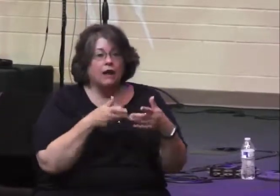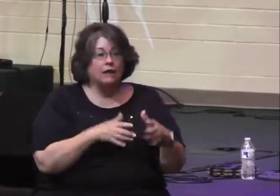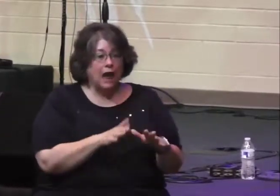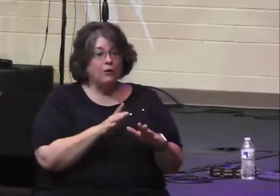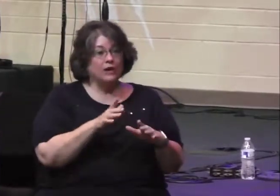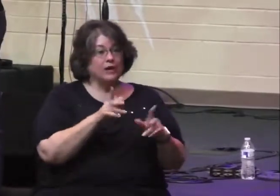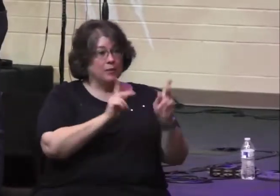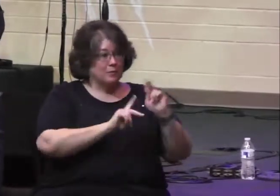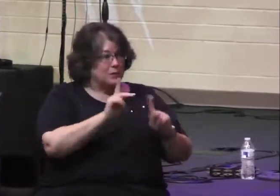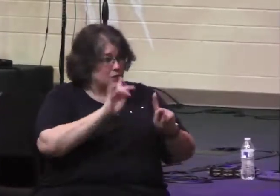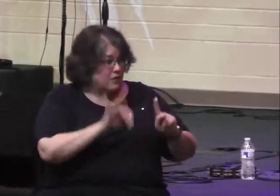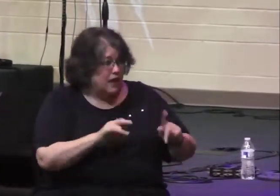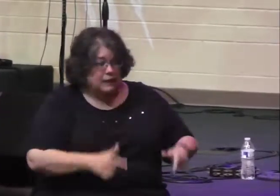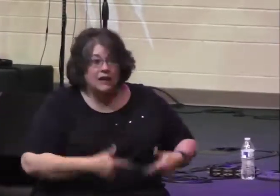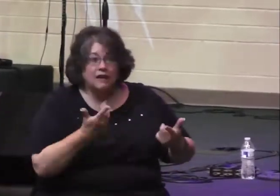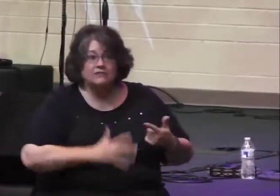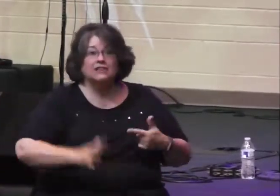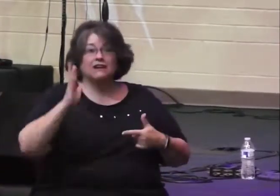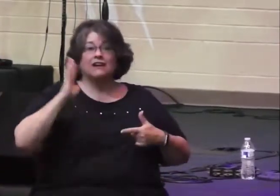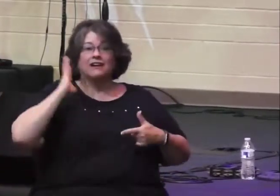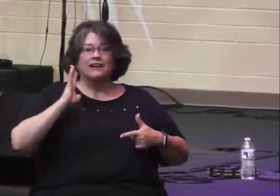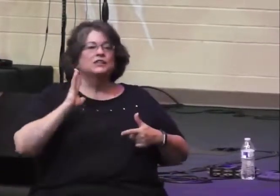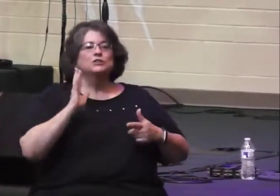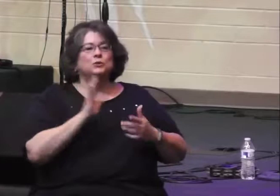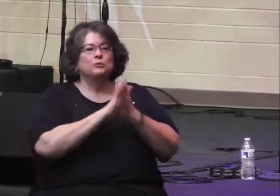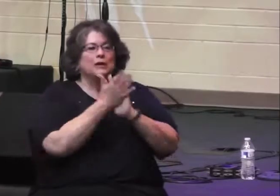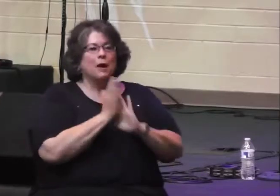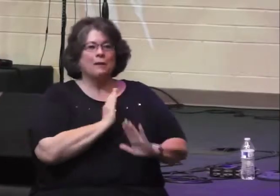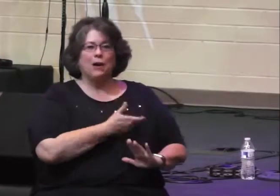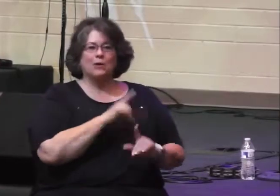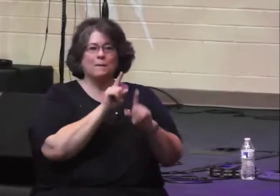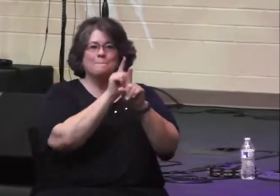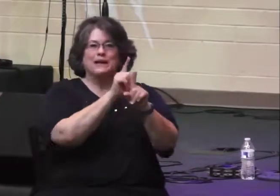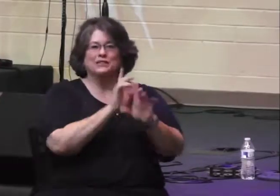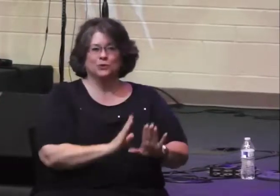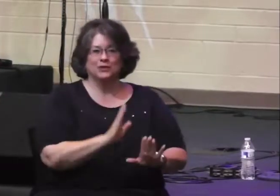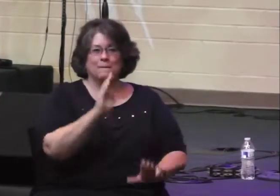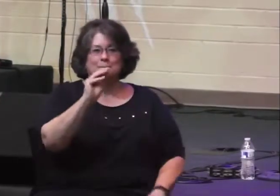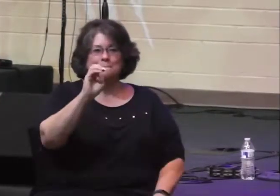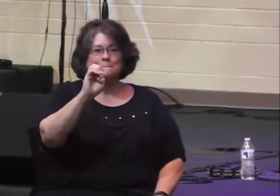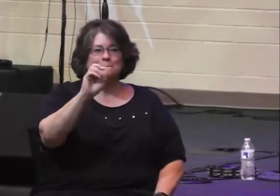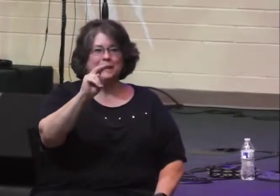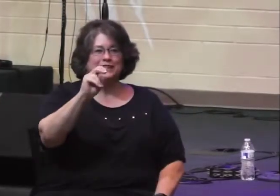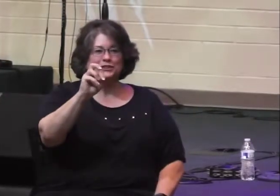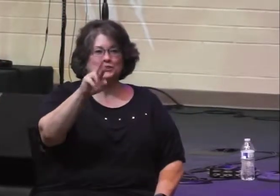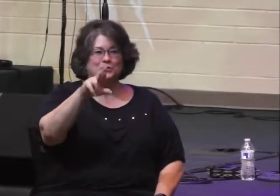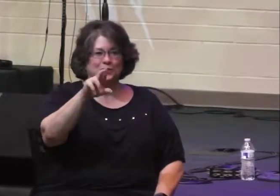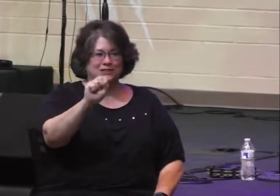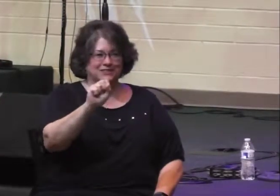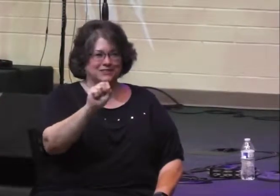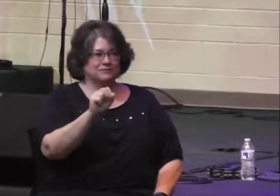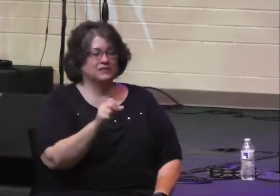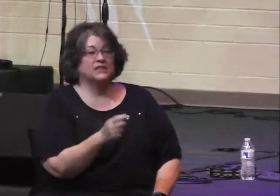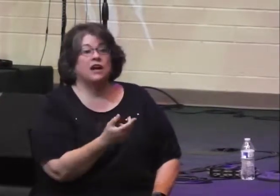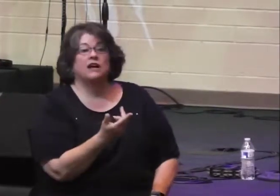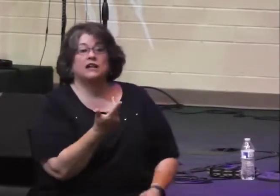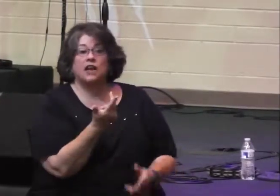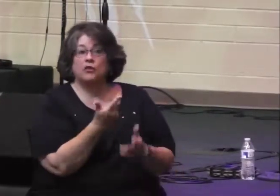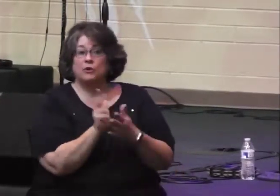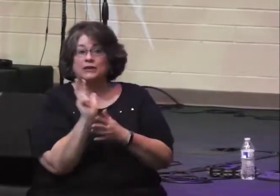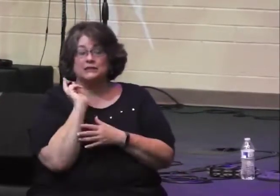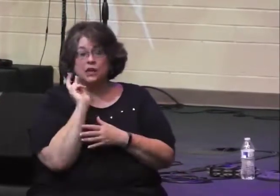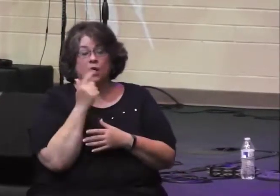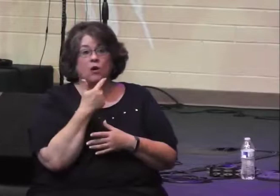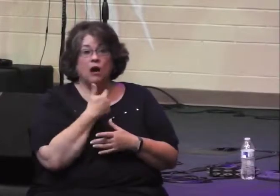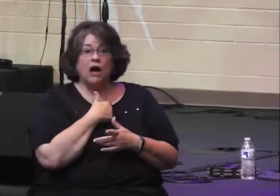mentor us in our own faith. Just a few weeks ago, I introduced us to one of these figures,